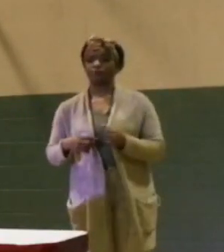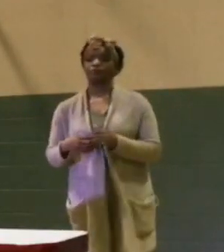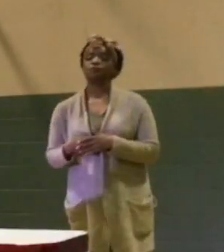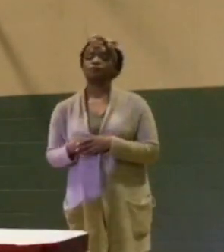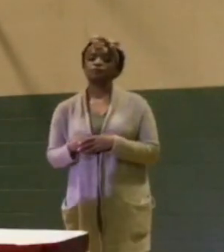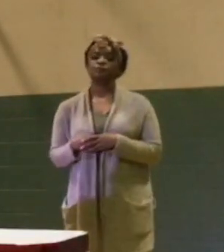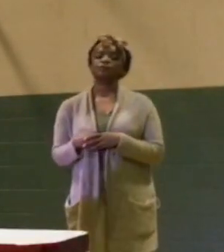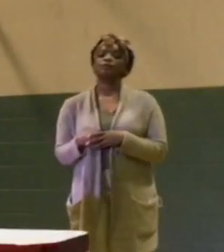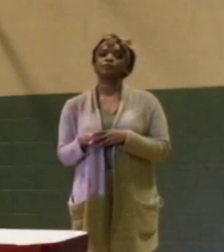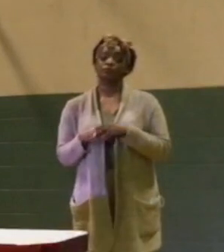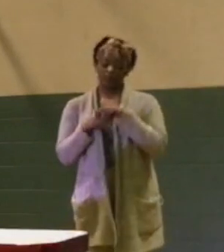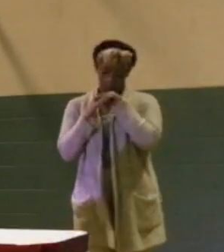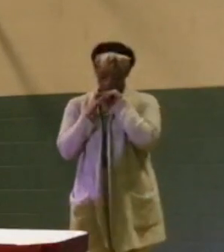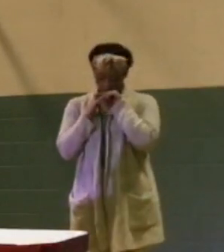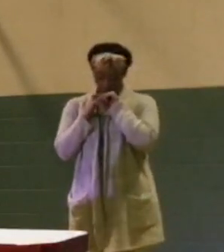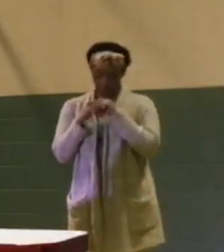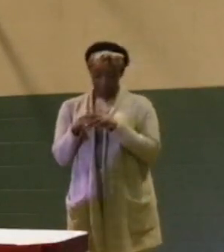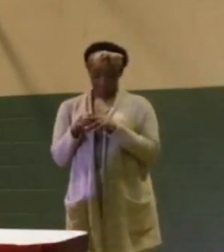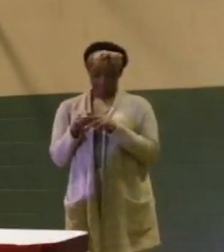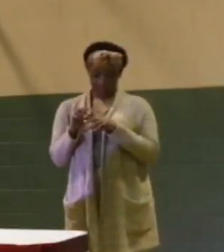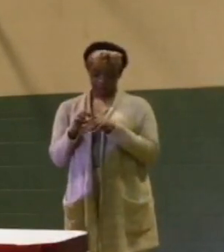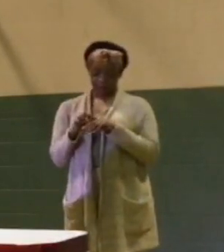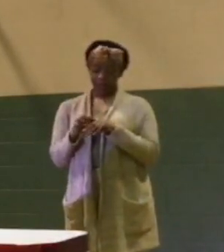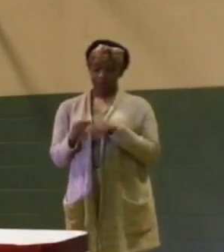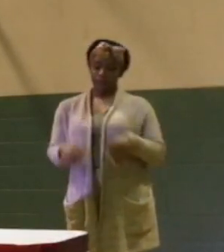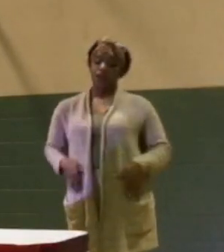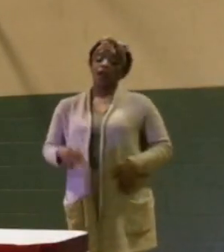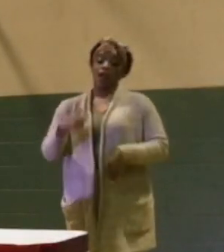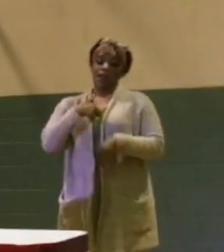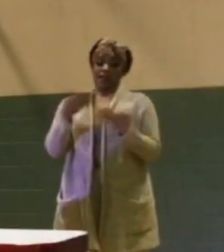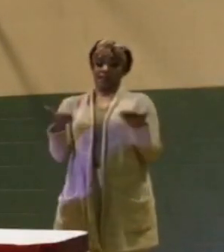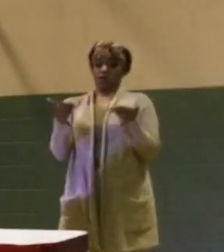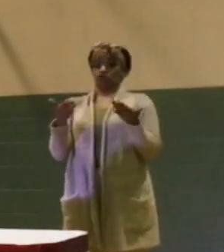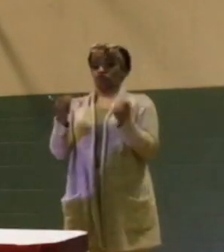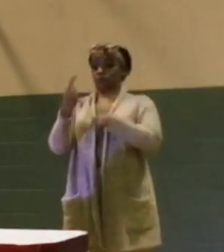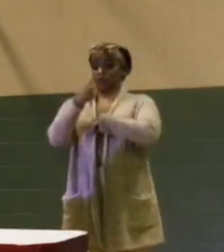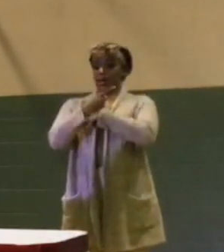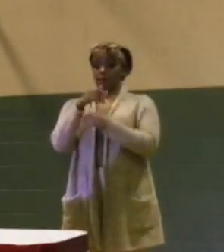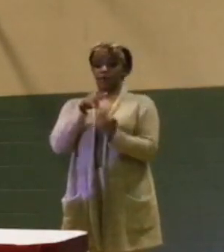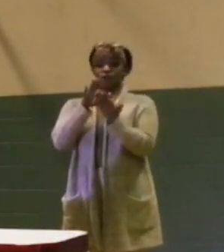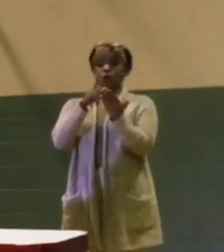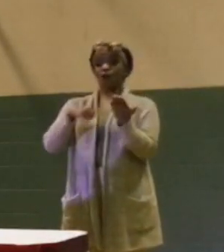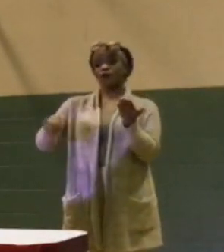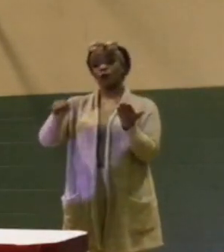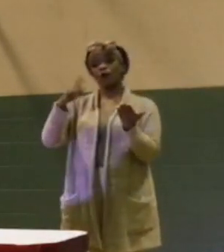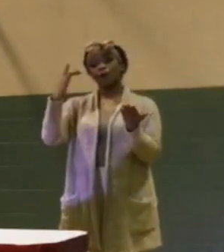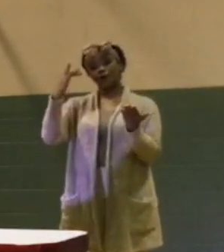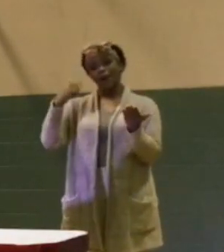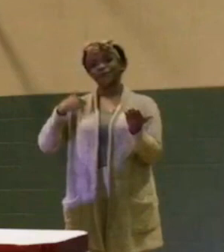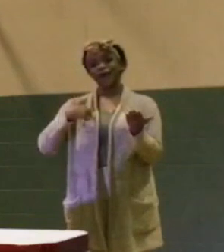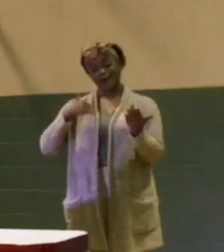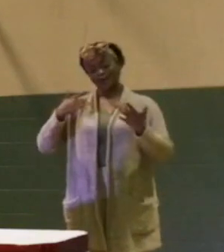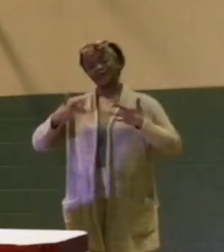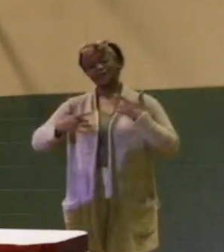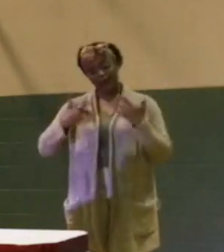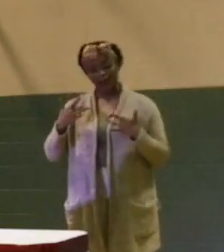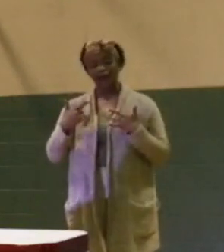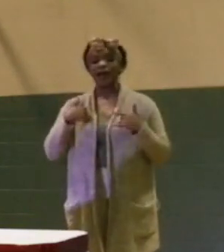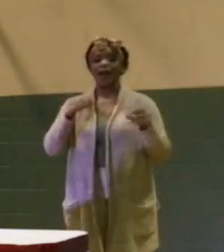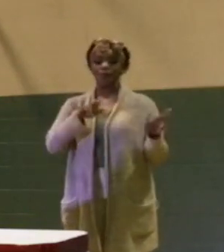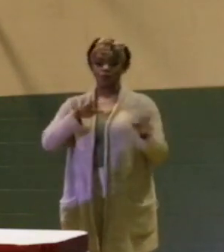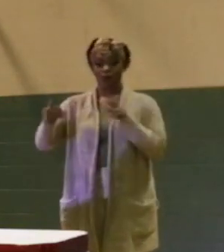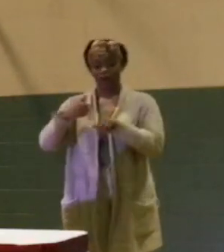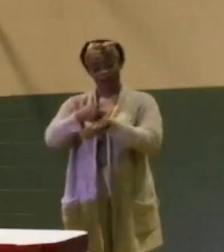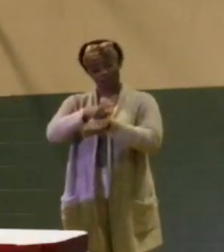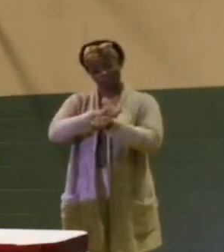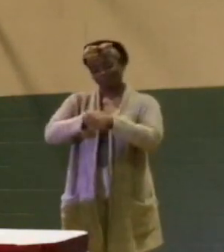I'm here today before everyone because I'm so excited and so ready to get down and do the work that needs to get